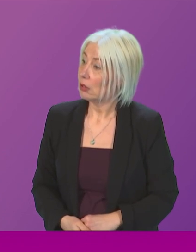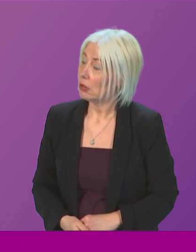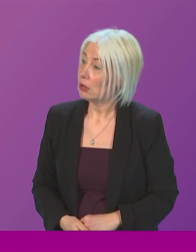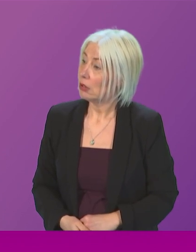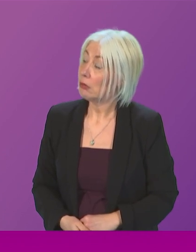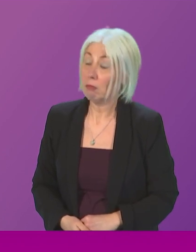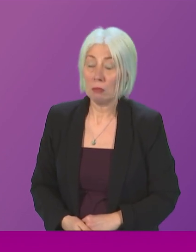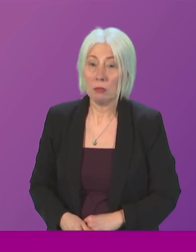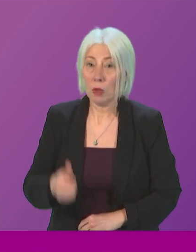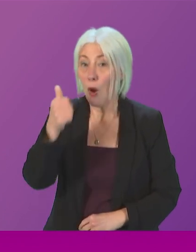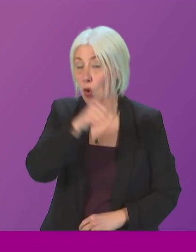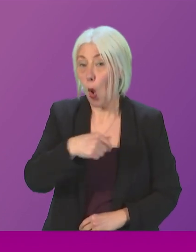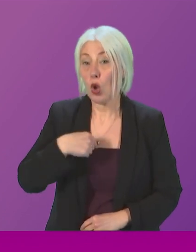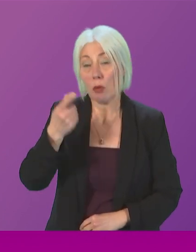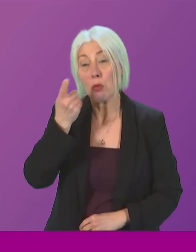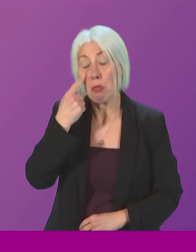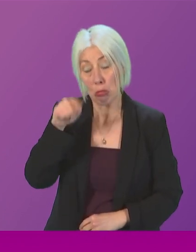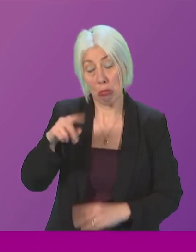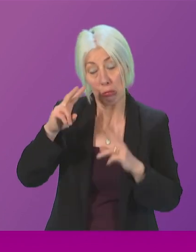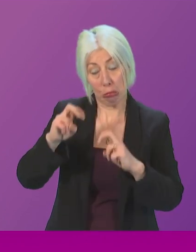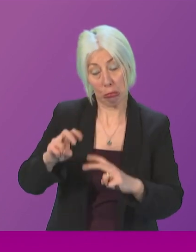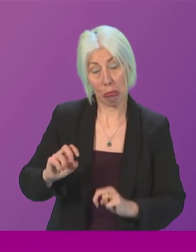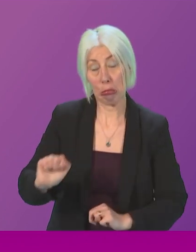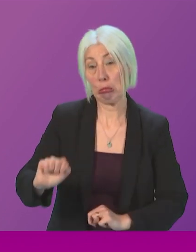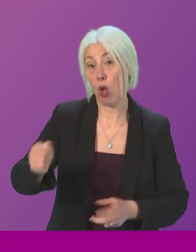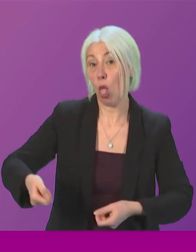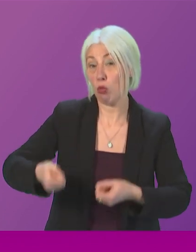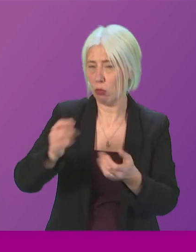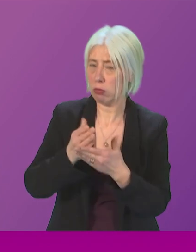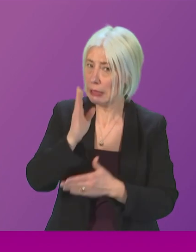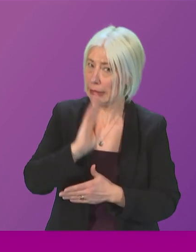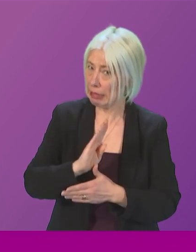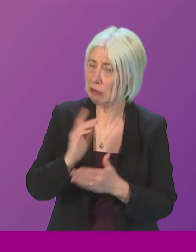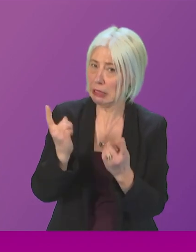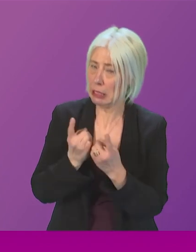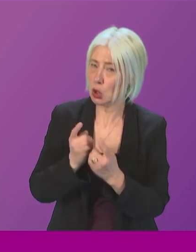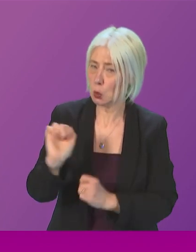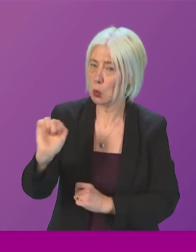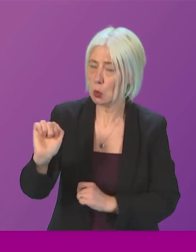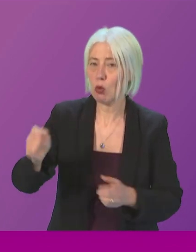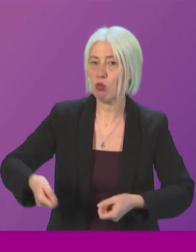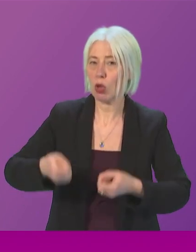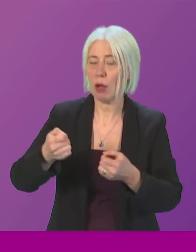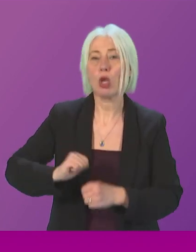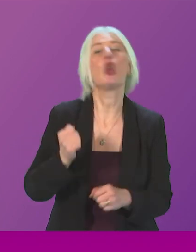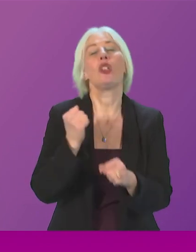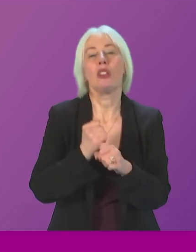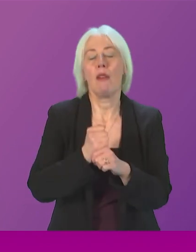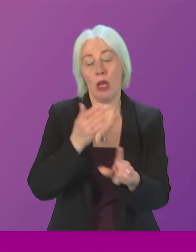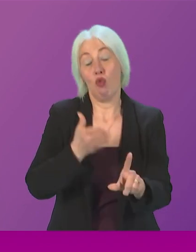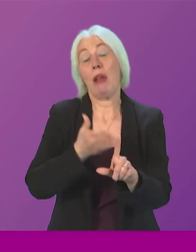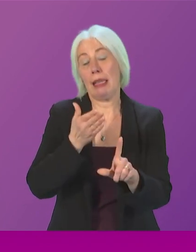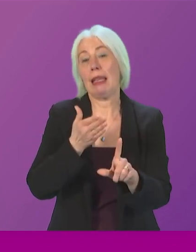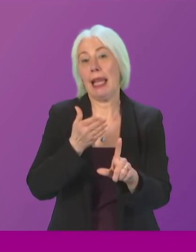I'll of course look into the issue that Fergus raises the serious issue that Fergus Ewing raises the Scottish government does recognise